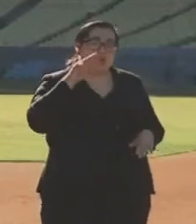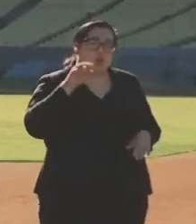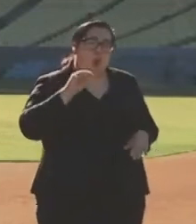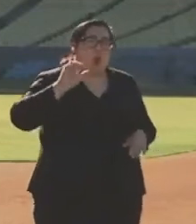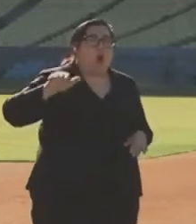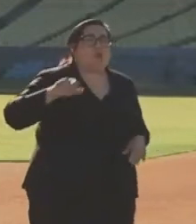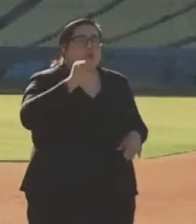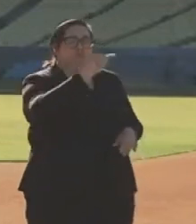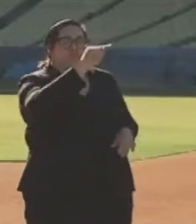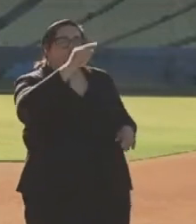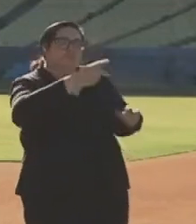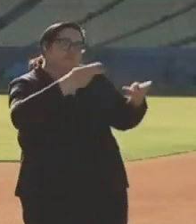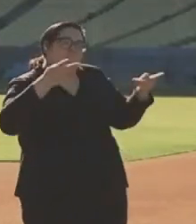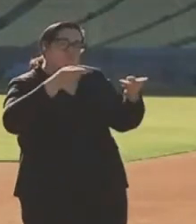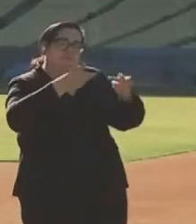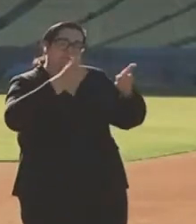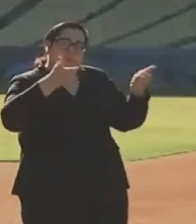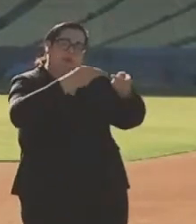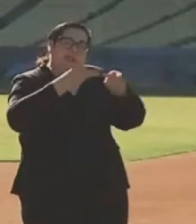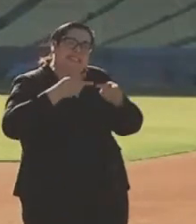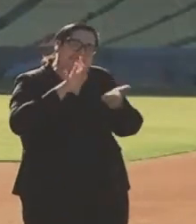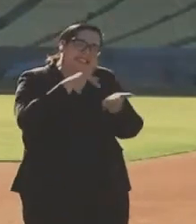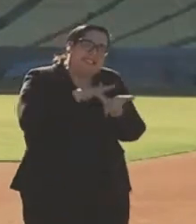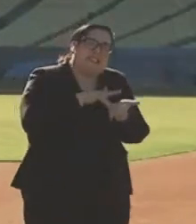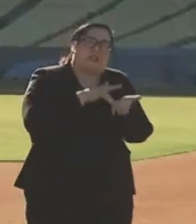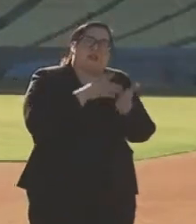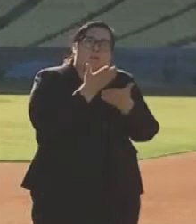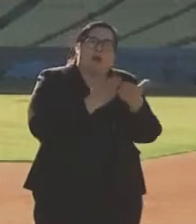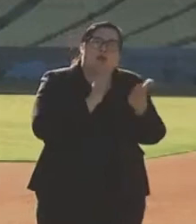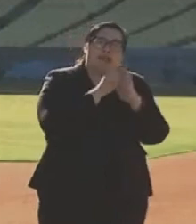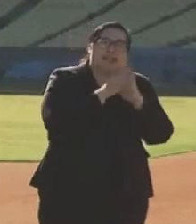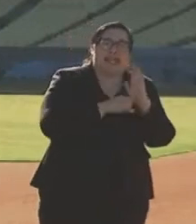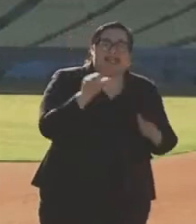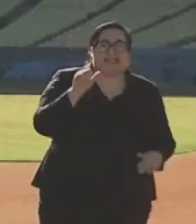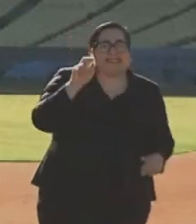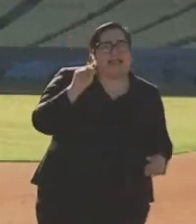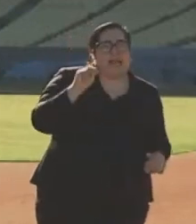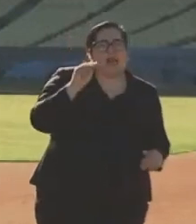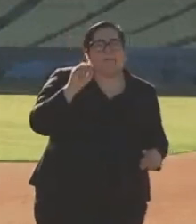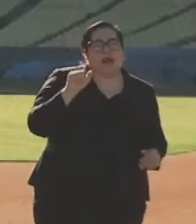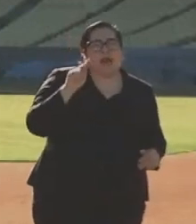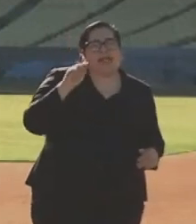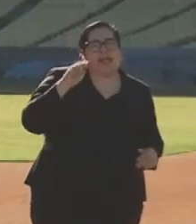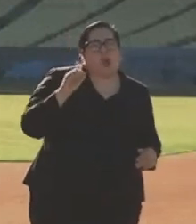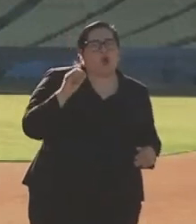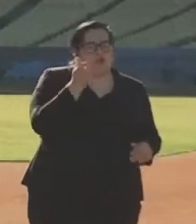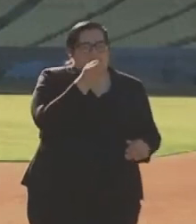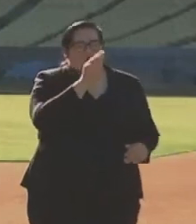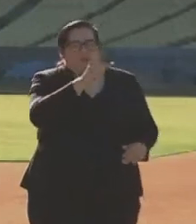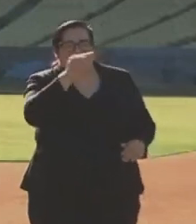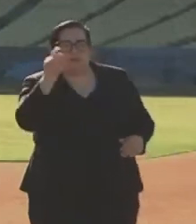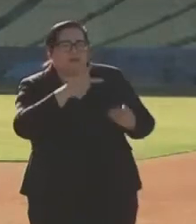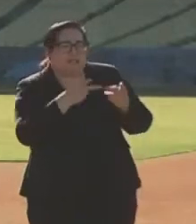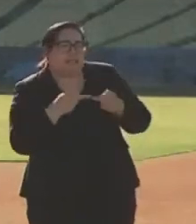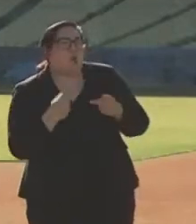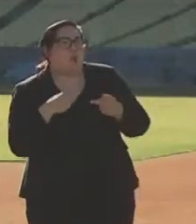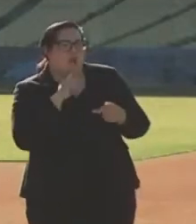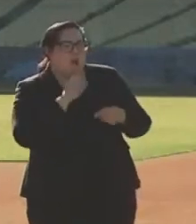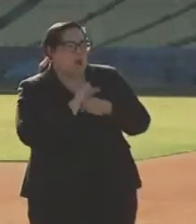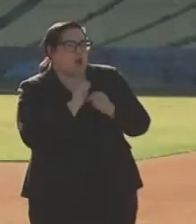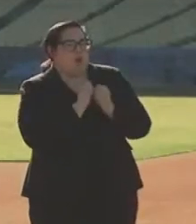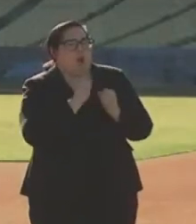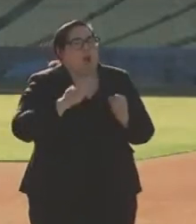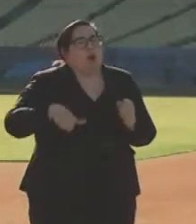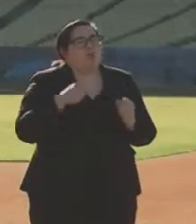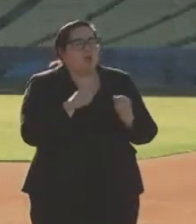in the central part of our state, up in San Mateo at a number of different facilities. And we are working with